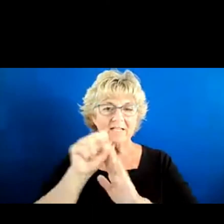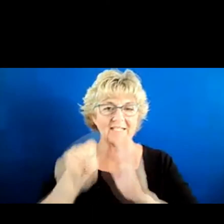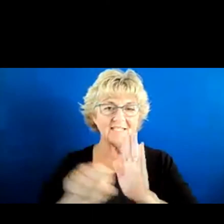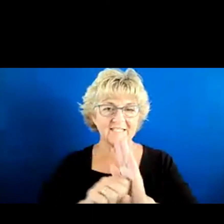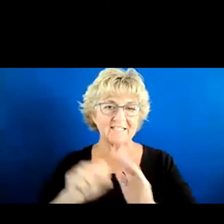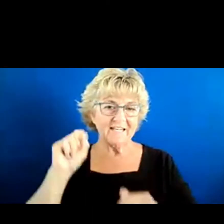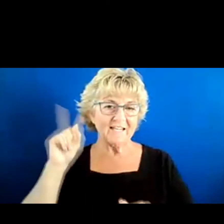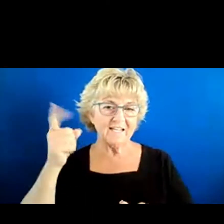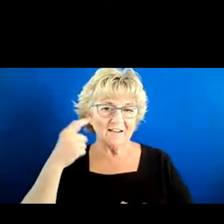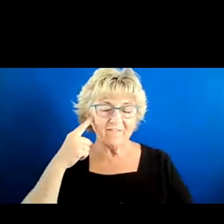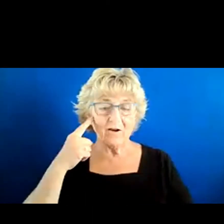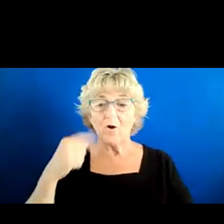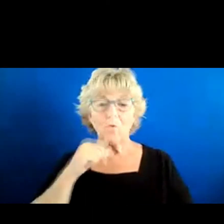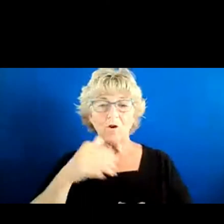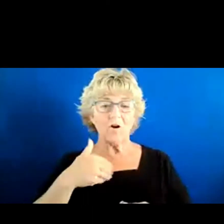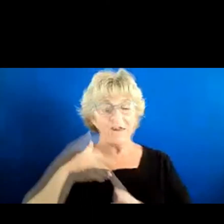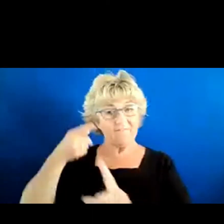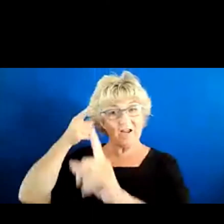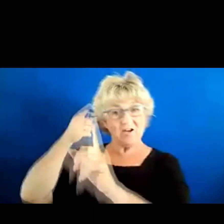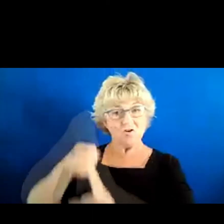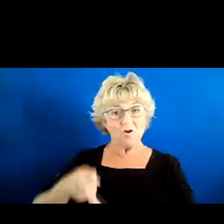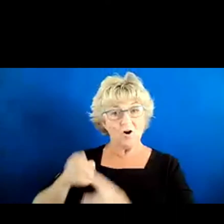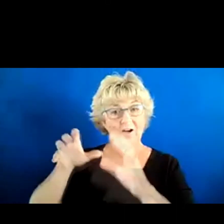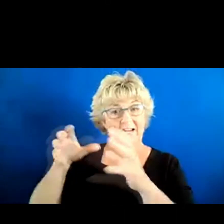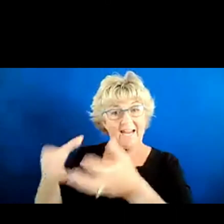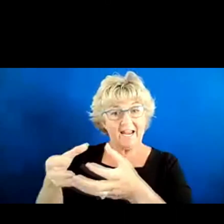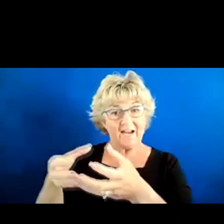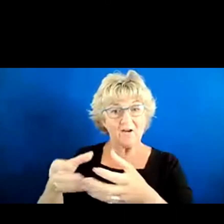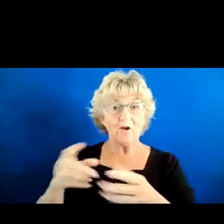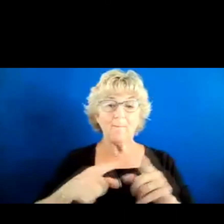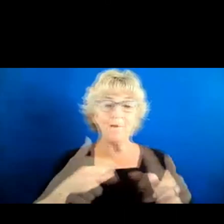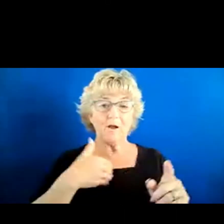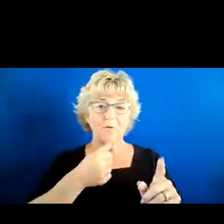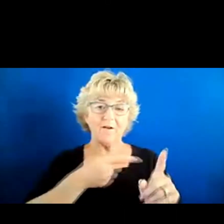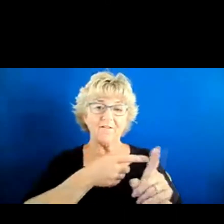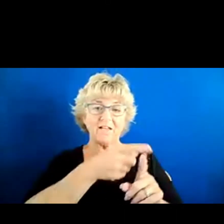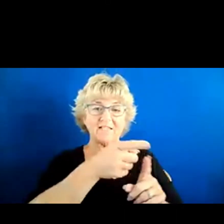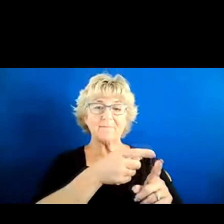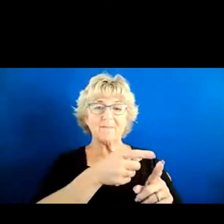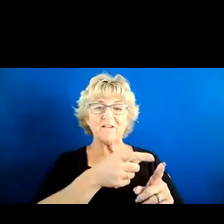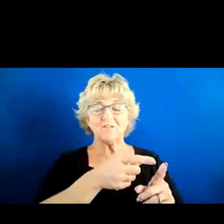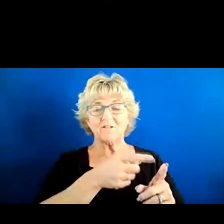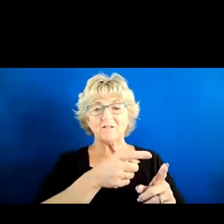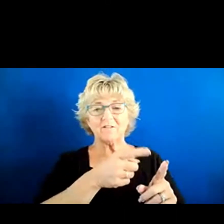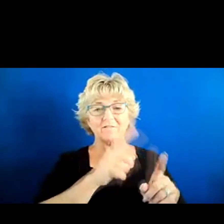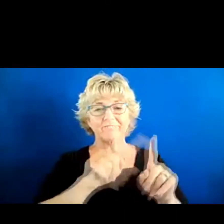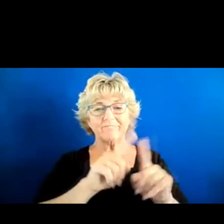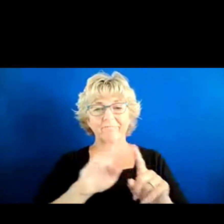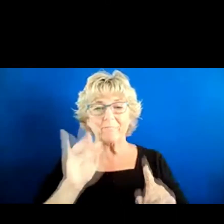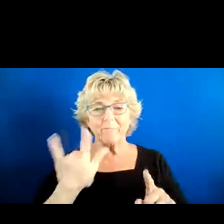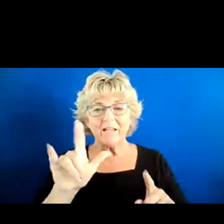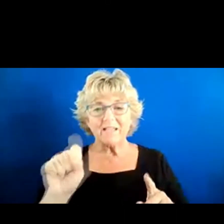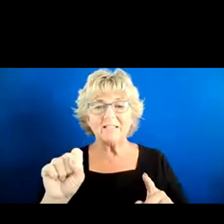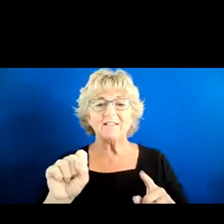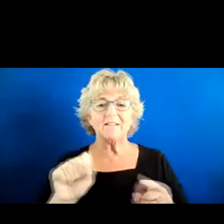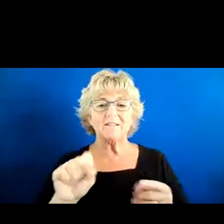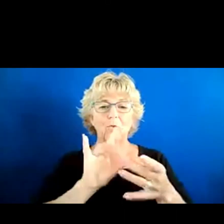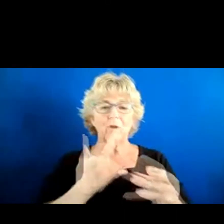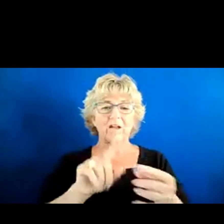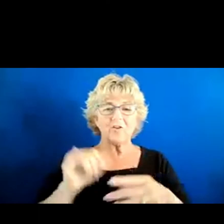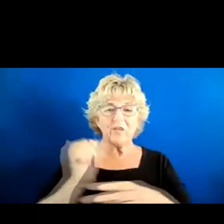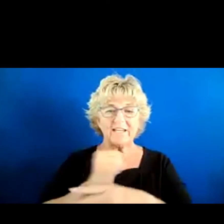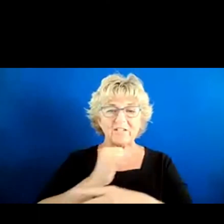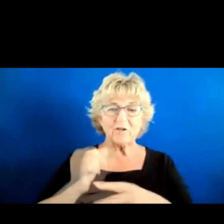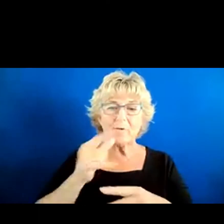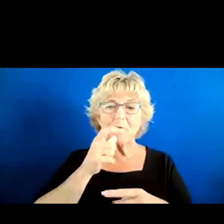disability category. But we do have kind of special initiatives in California, like around internships for people with